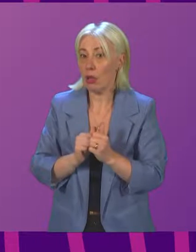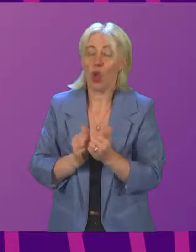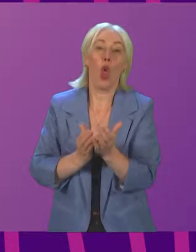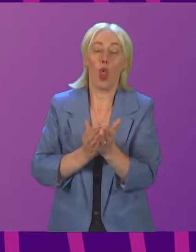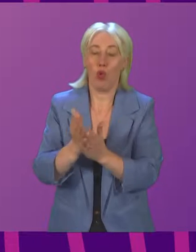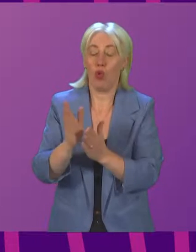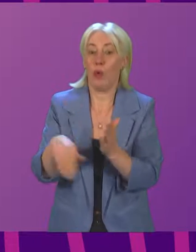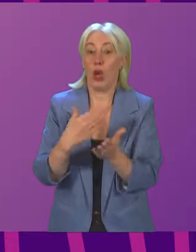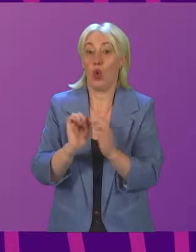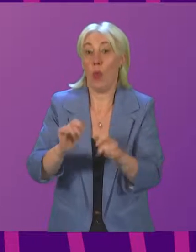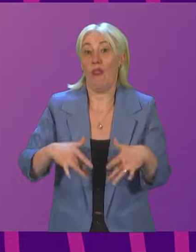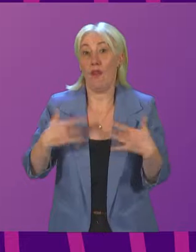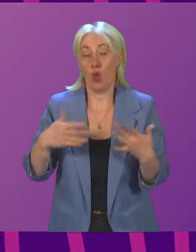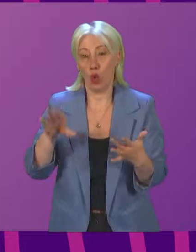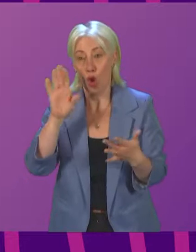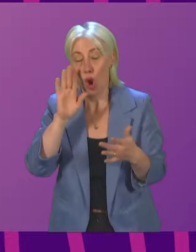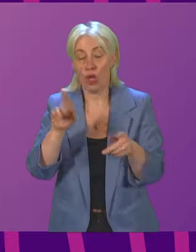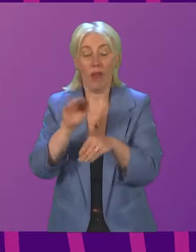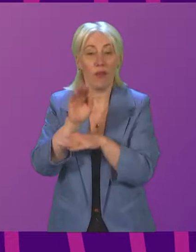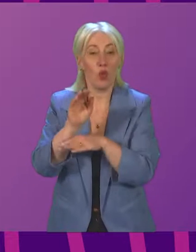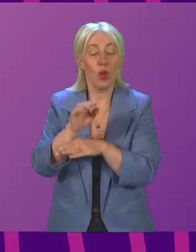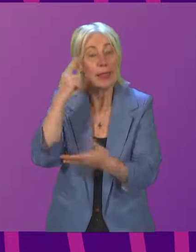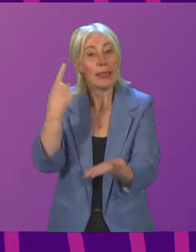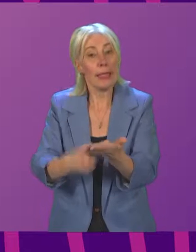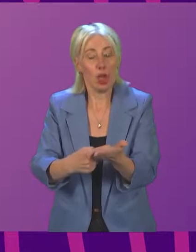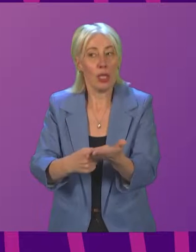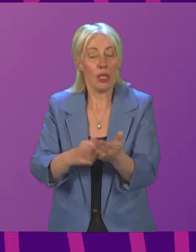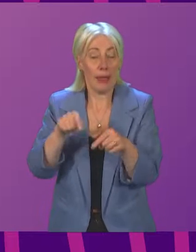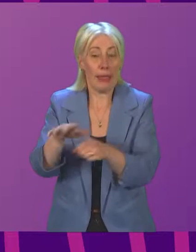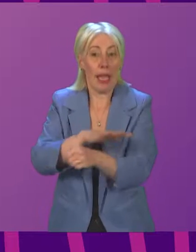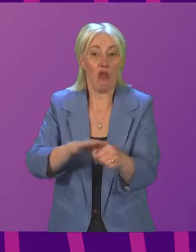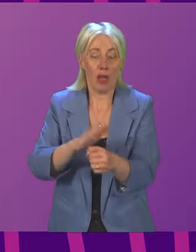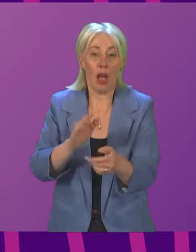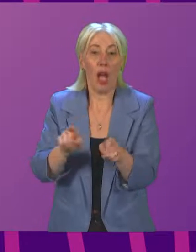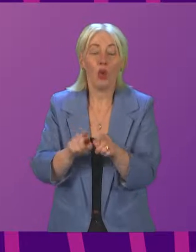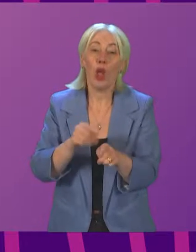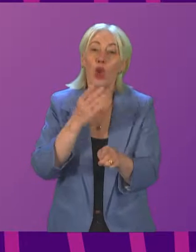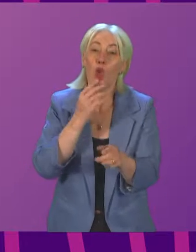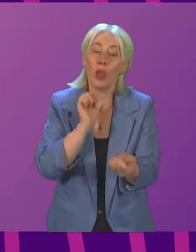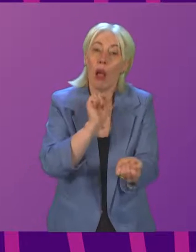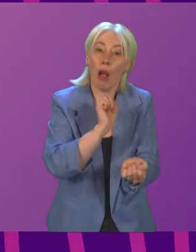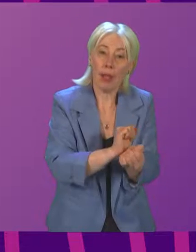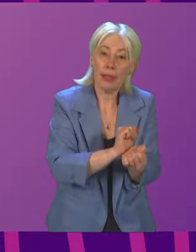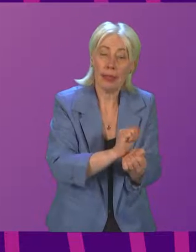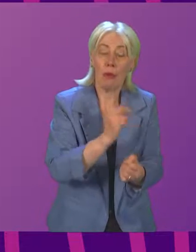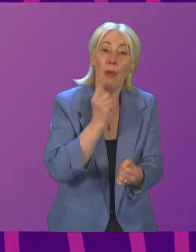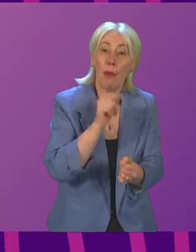ensure their views are heard and inform future decisions in this critical area. And by refocusing use of custody so that it is for those that pose a particular risk to public